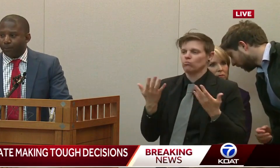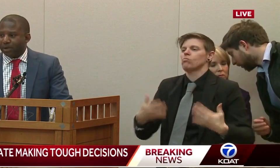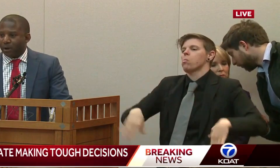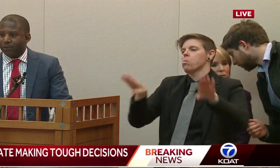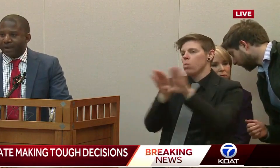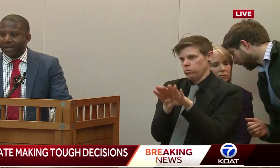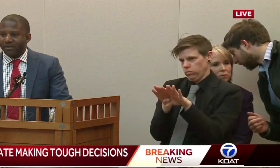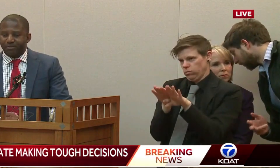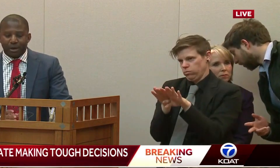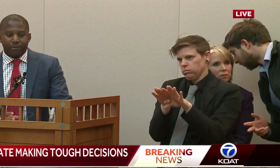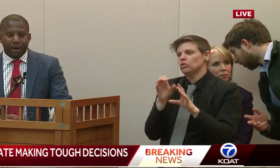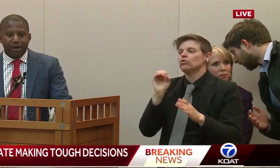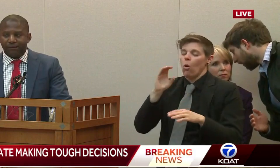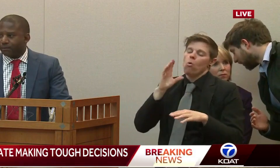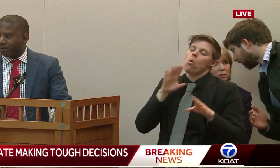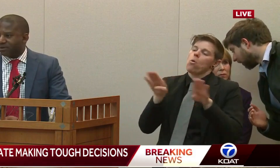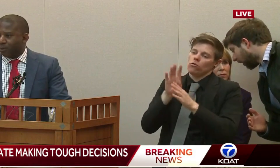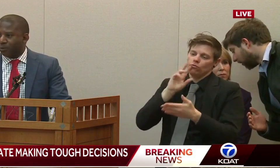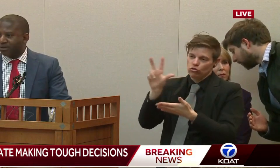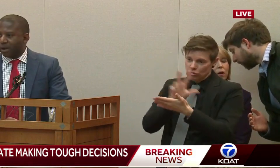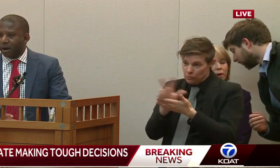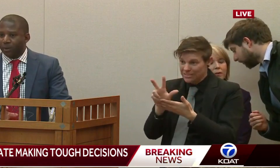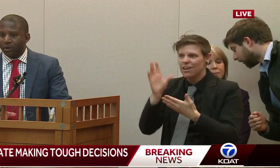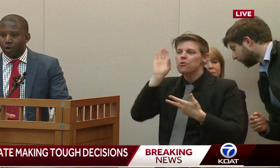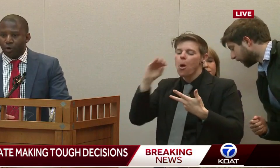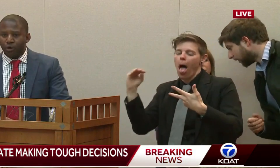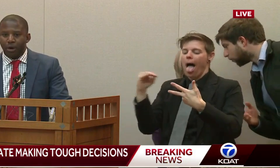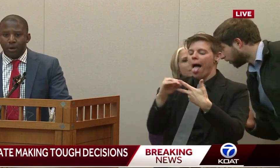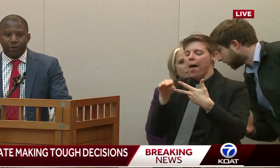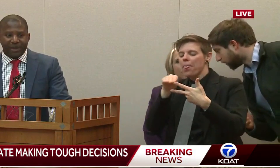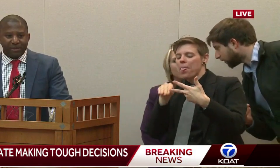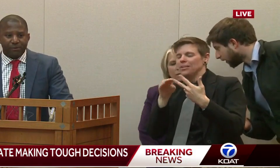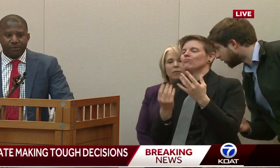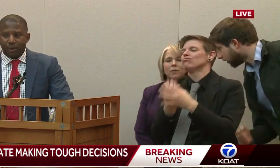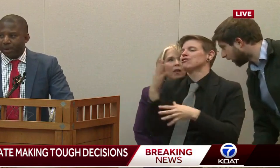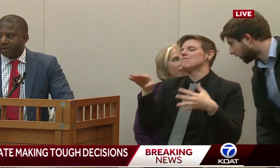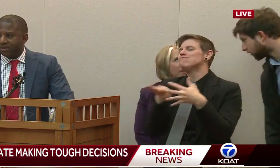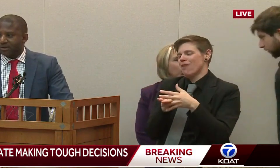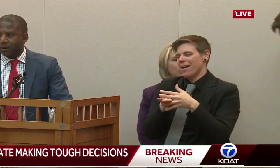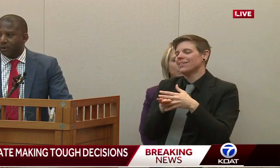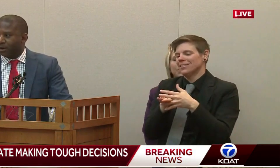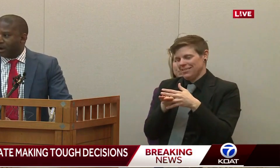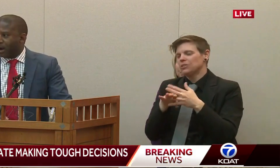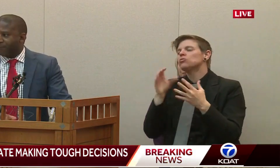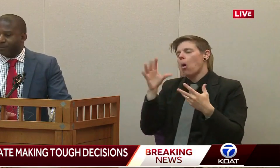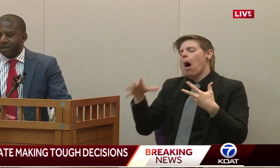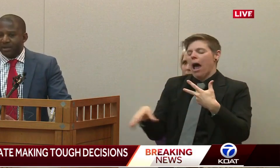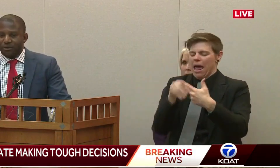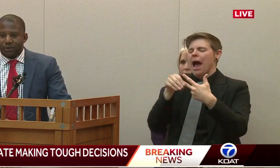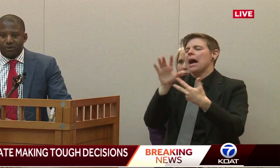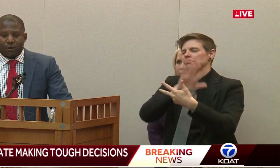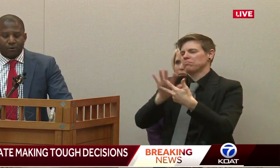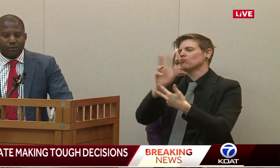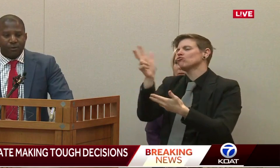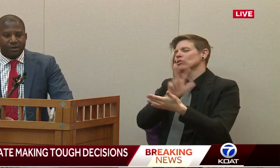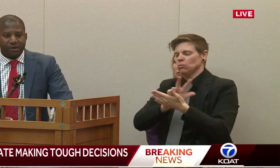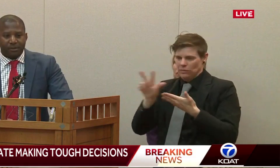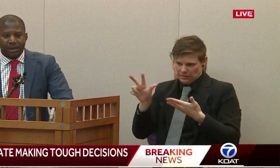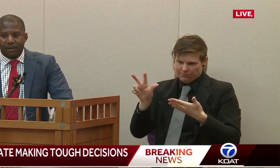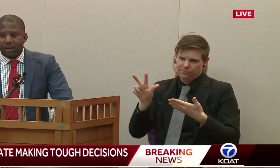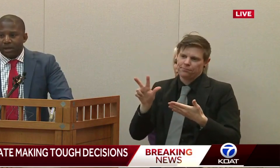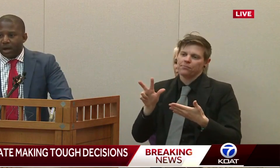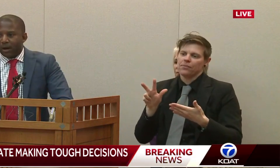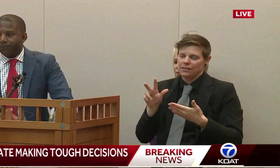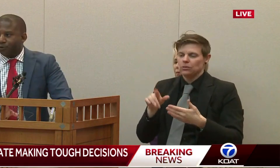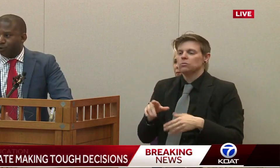We know that spring break for most schools will occur within those three weeks. So for many districts and charter schools,